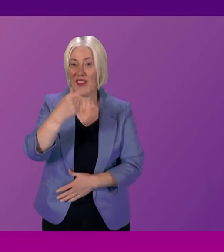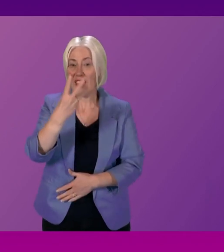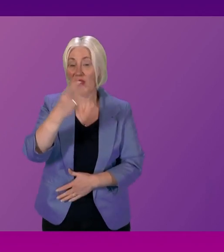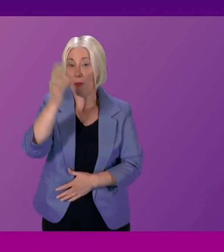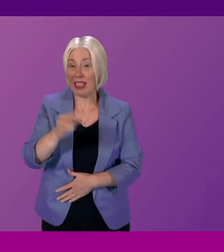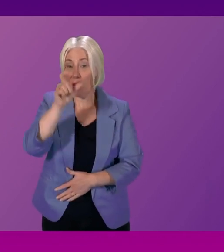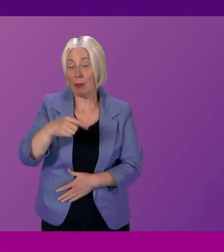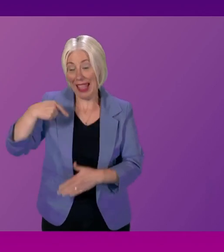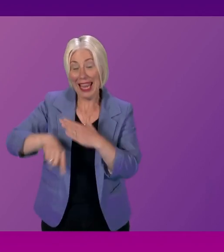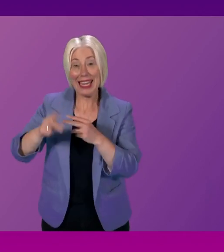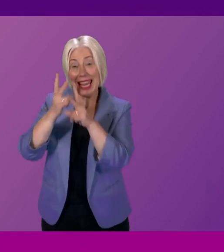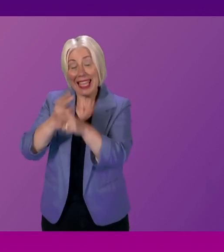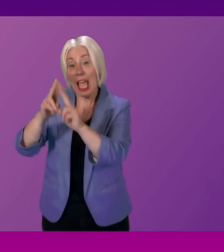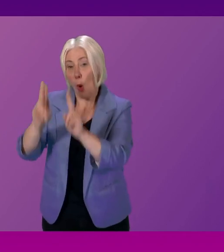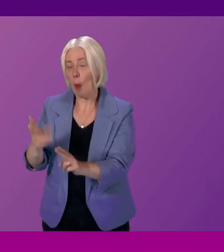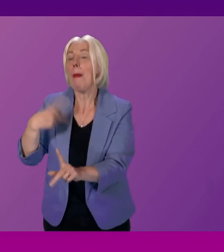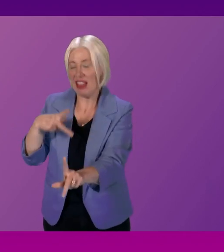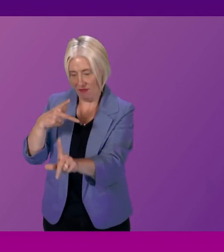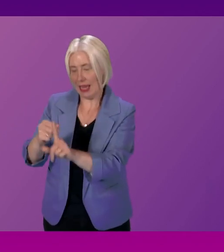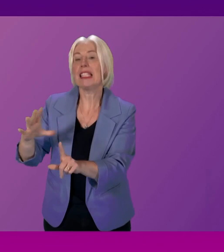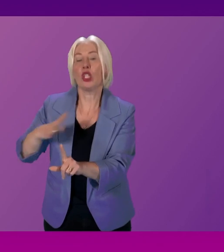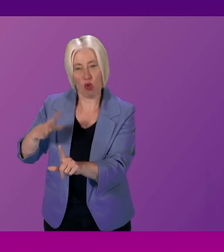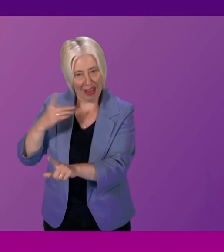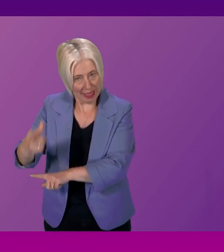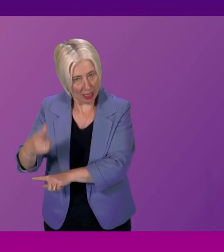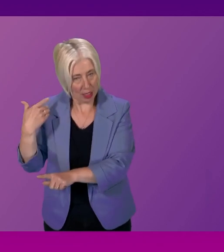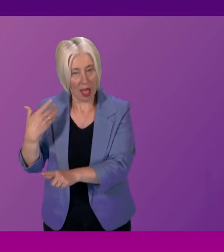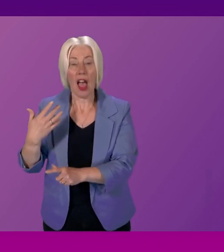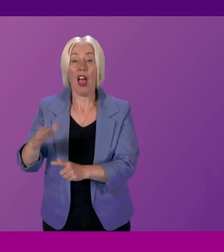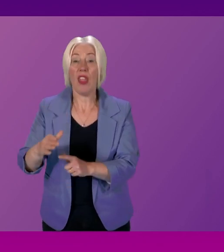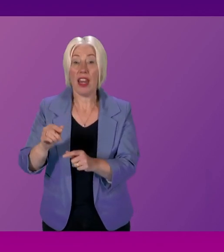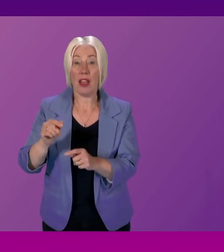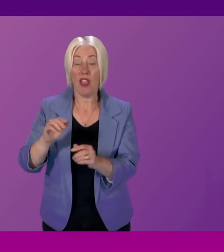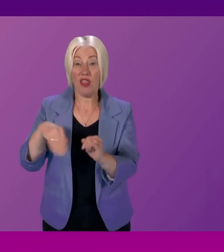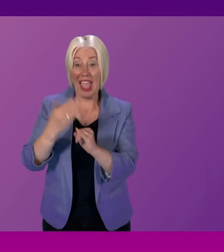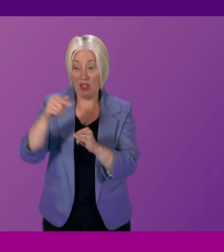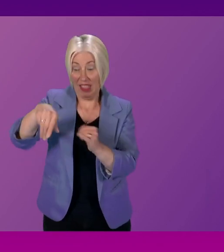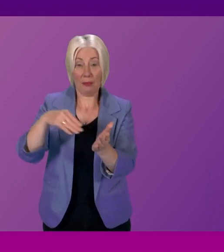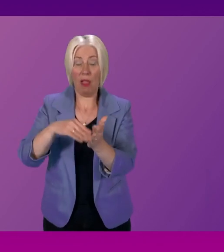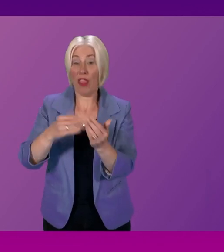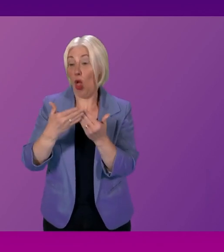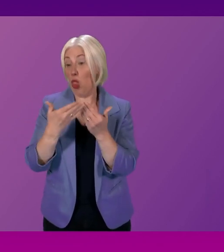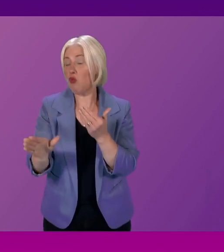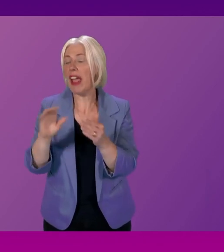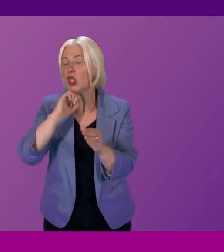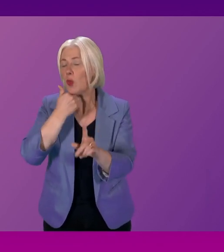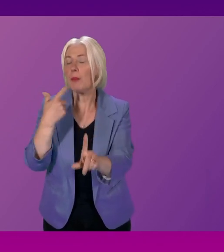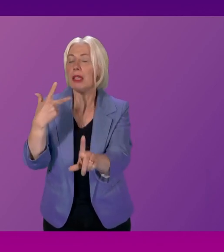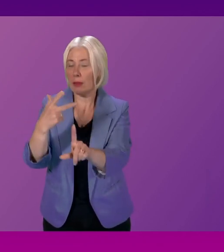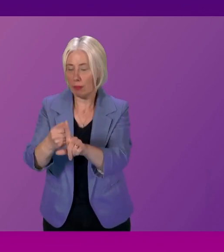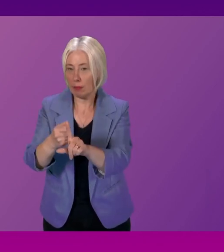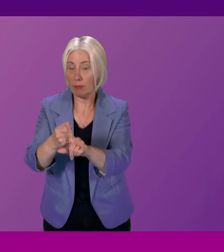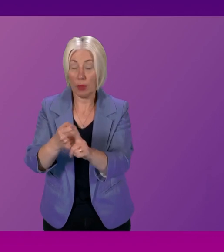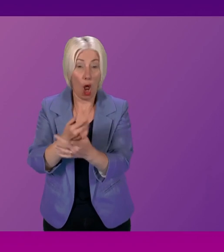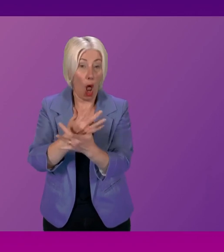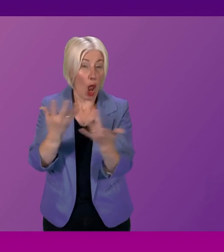already vaccinated, with the remainder due for completion by the end of this month. A large number of people have appointments throughout the